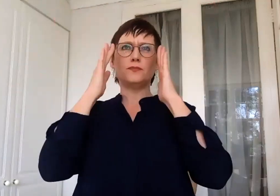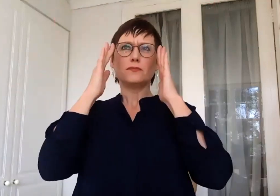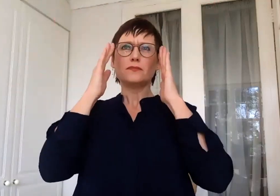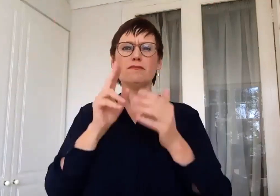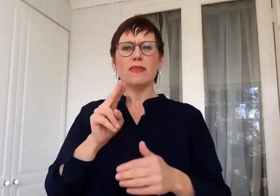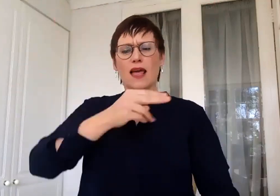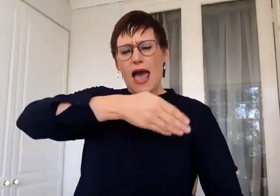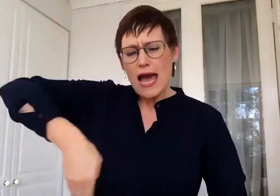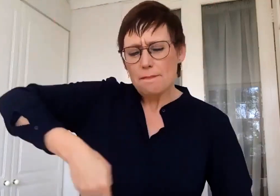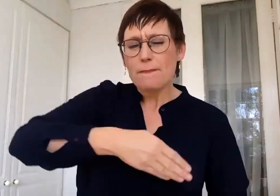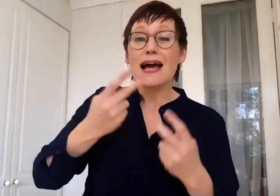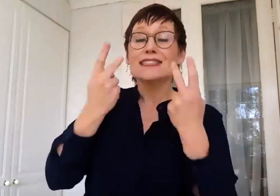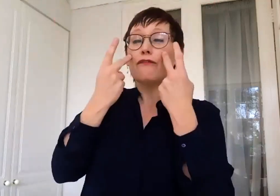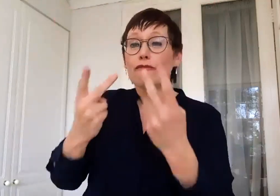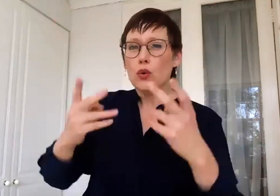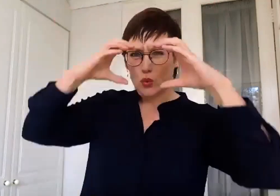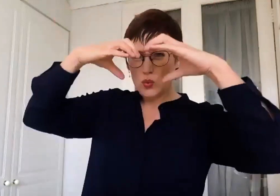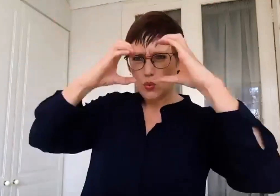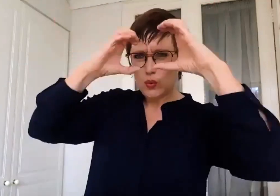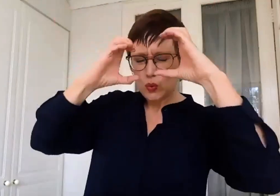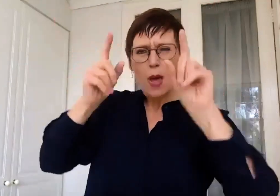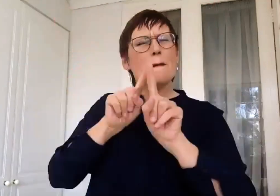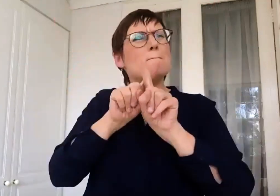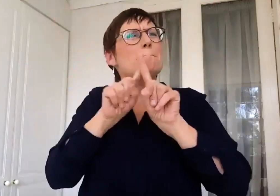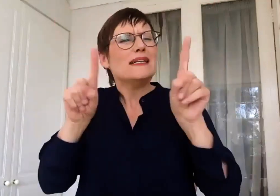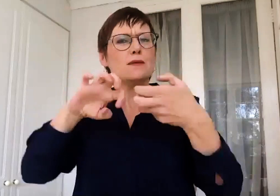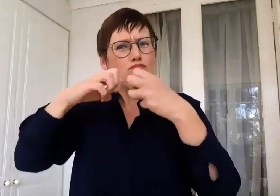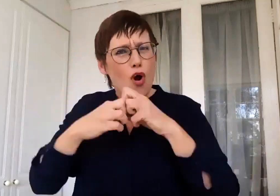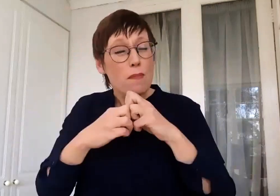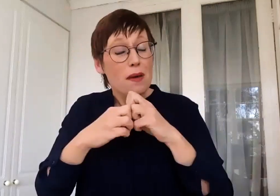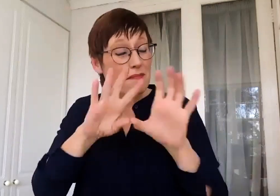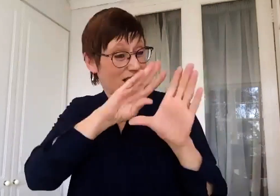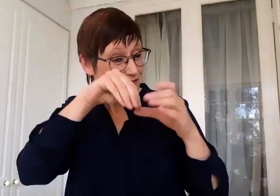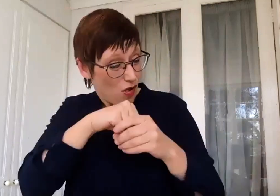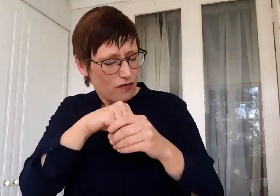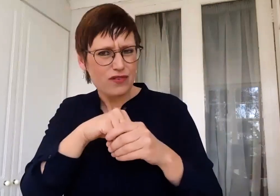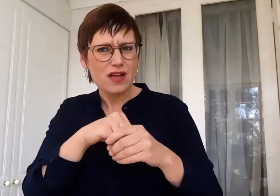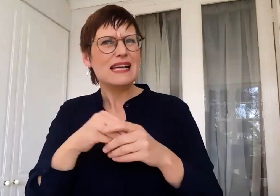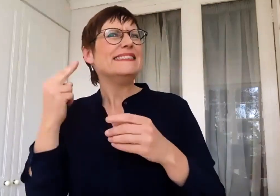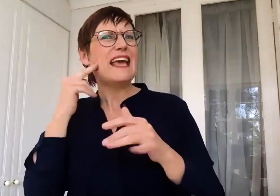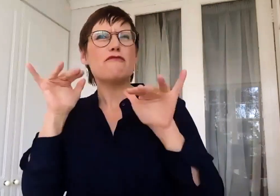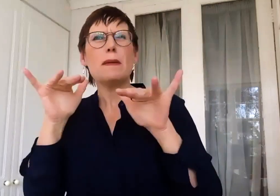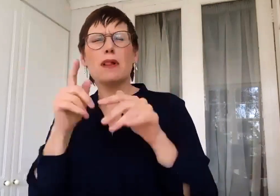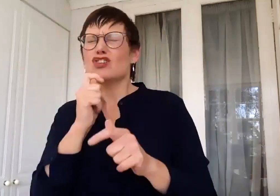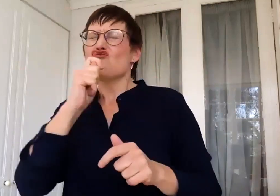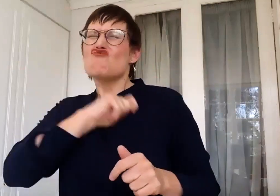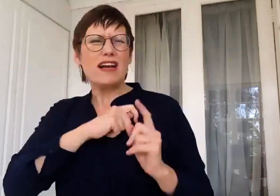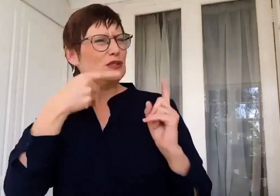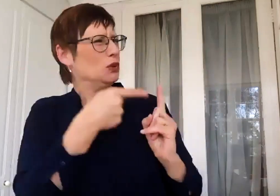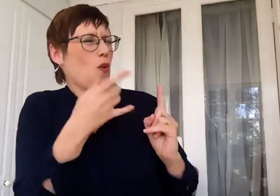don't have natural buy-in. Over the years, if you go back to your early research years, Claudine, how